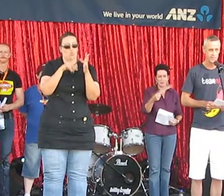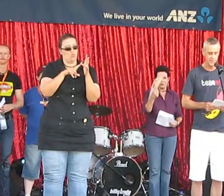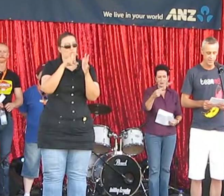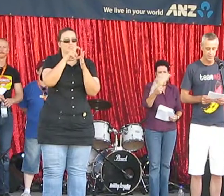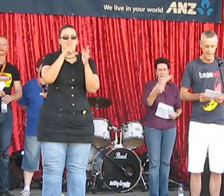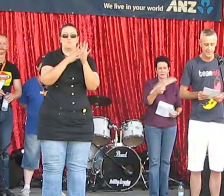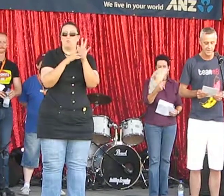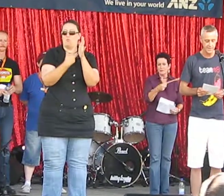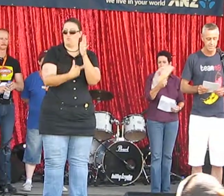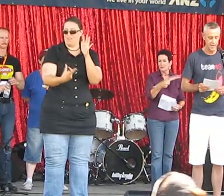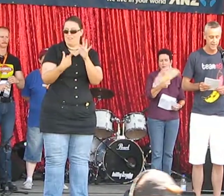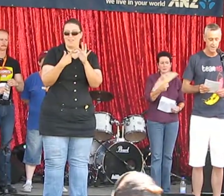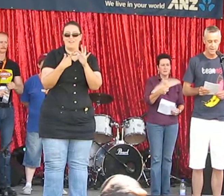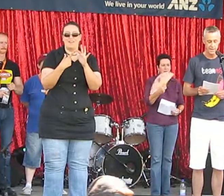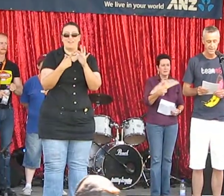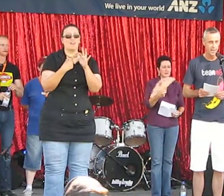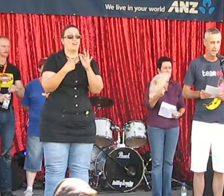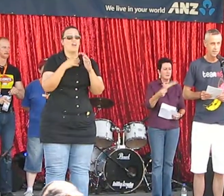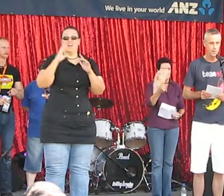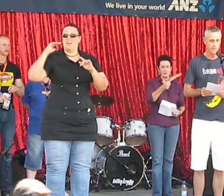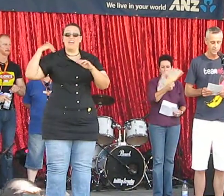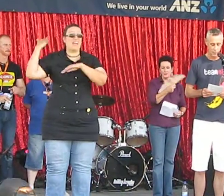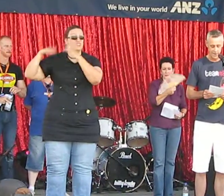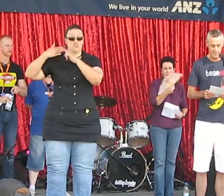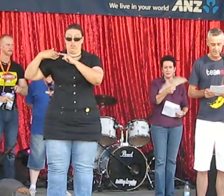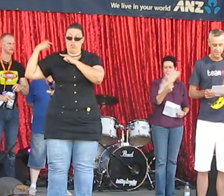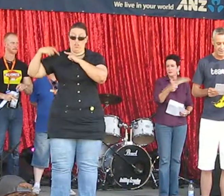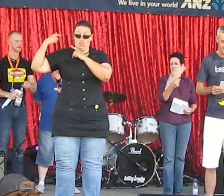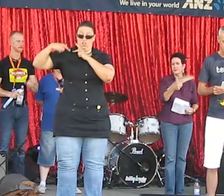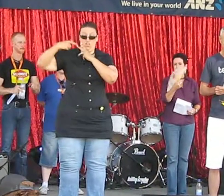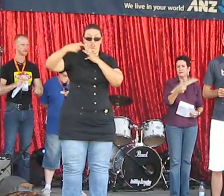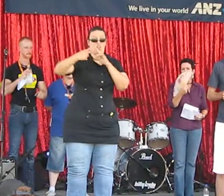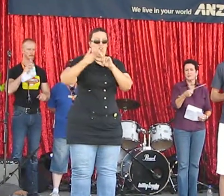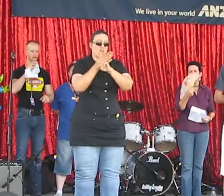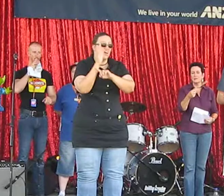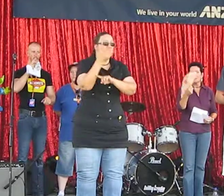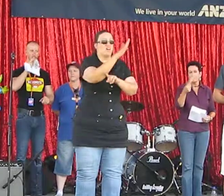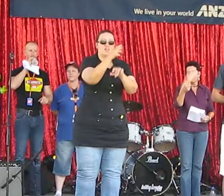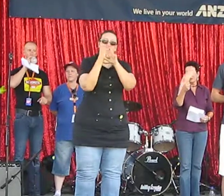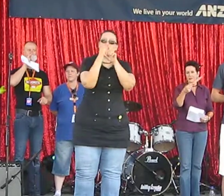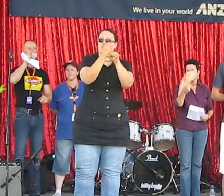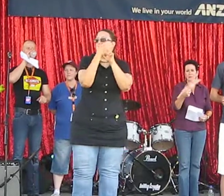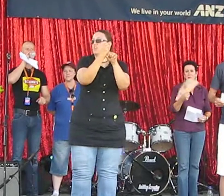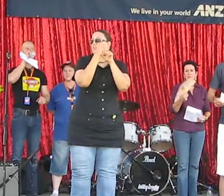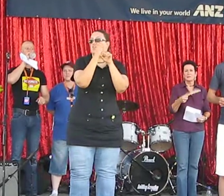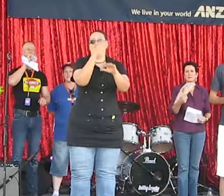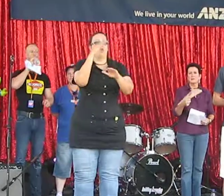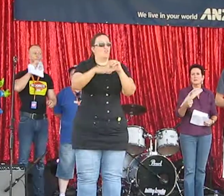the activists who gave us Mardi Gras and those that afford HIV to give us the celebration that we have today.